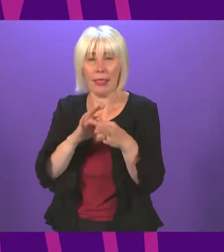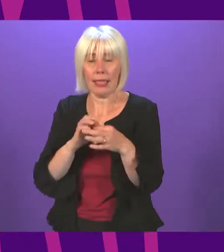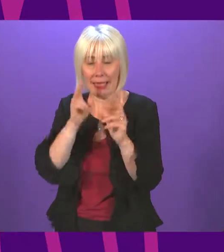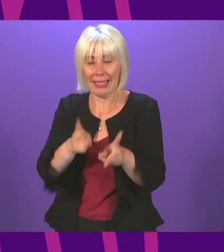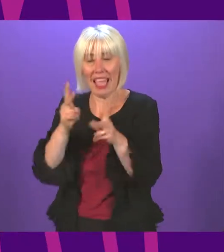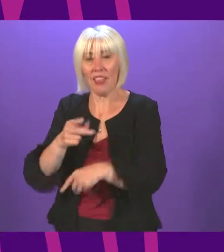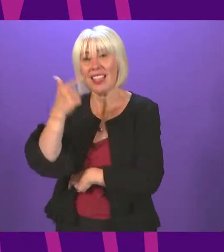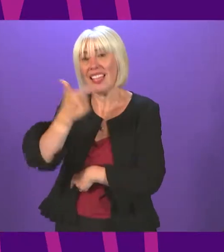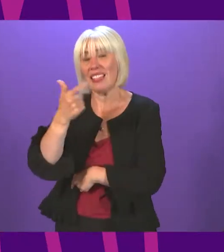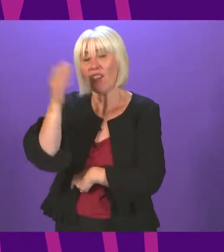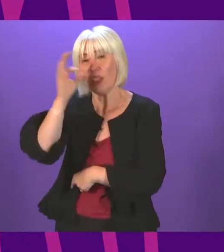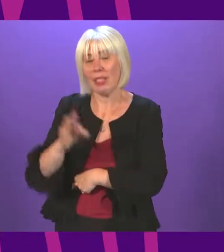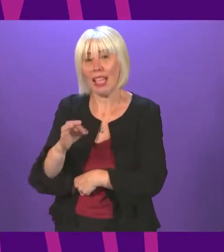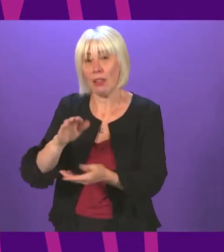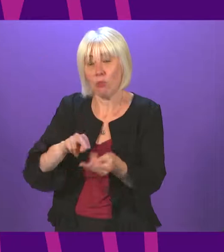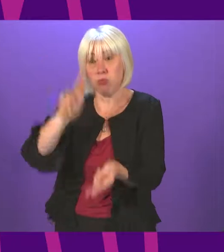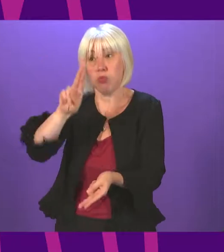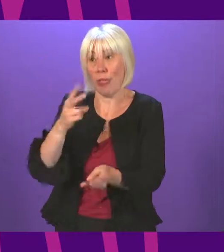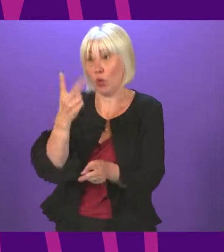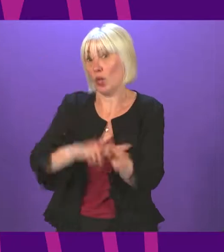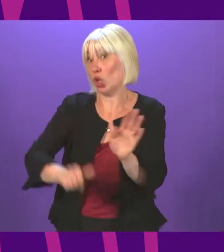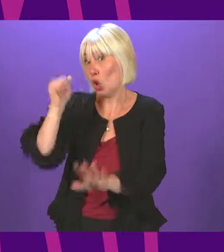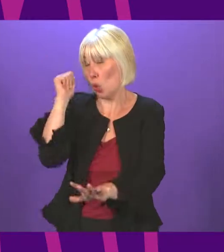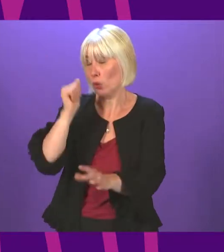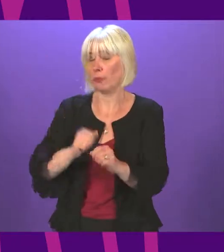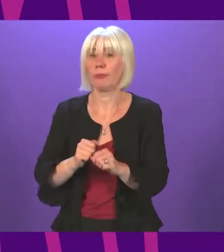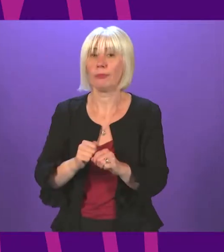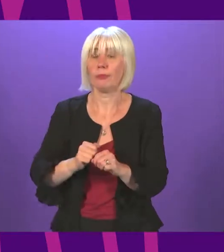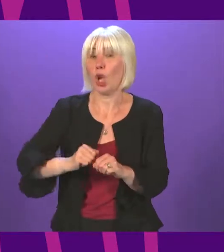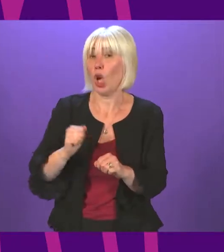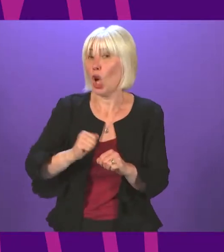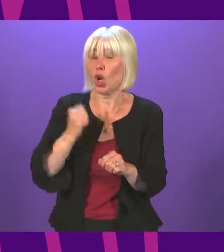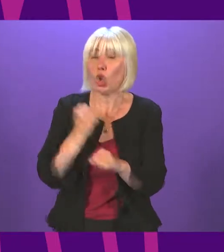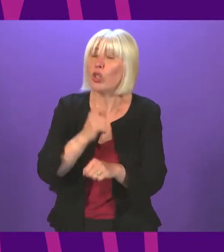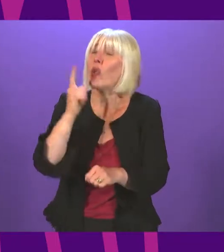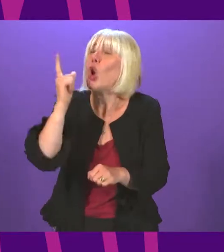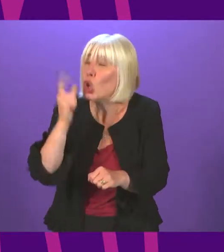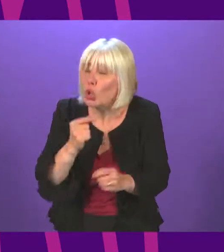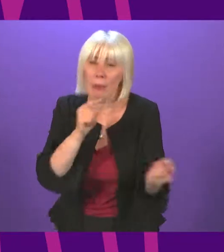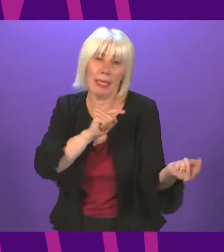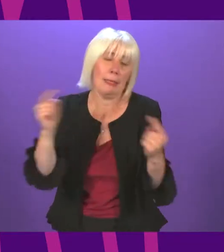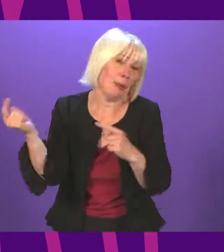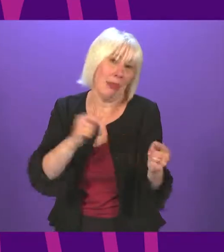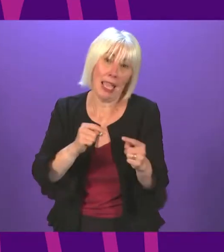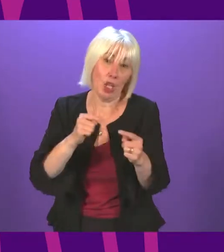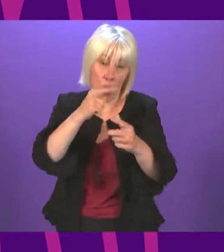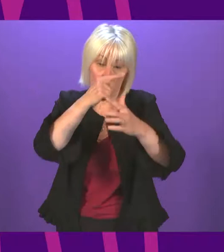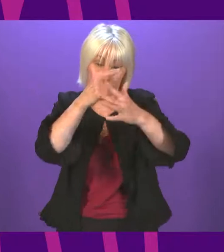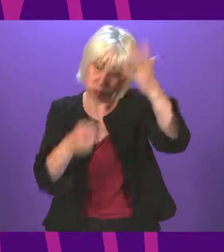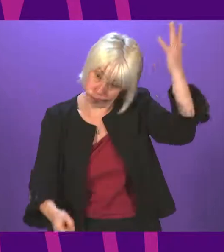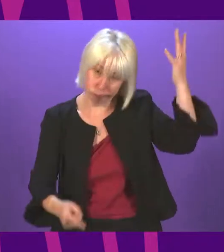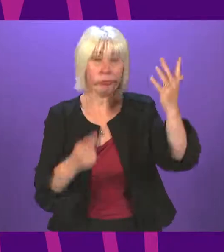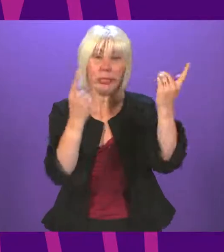% higher than they were two years ago. The Scottish Government could have used this afternoon to call for a debate on any one of the above issues,